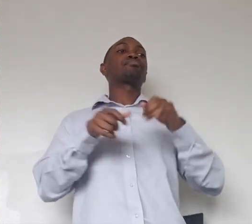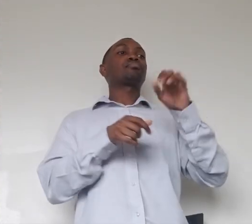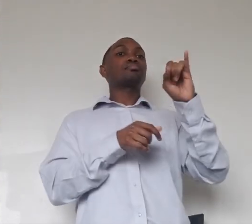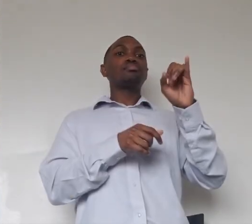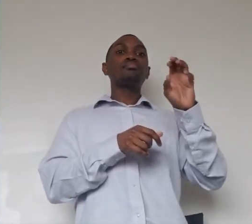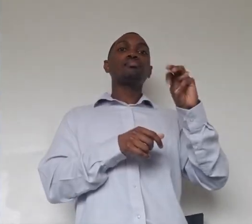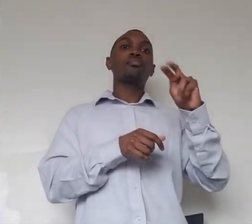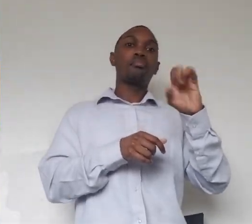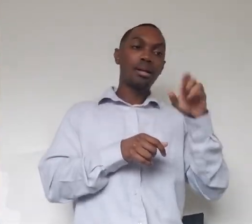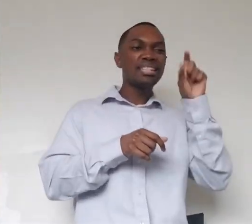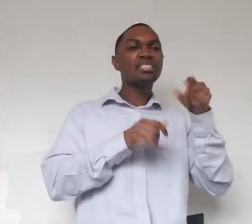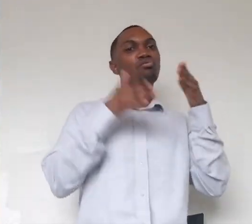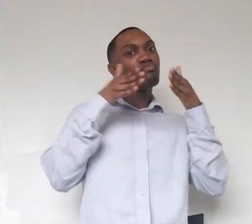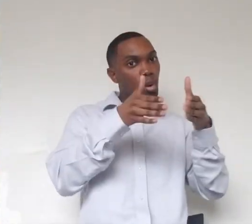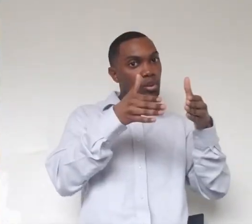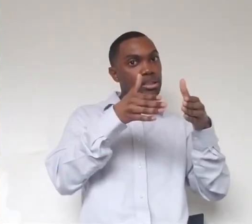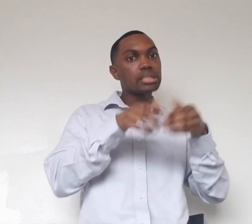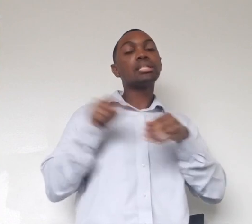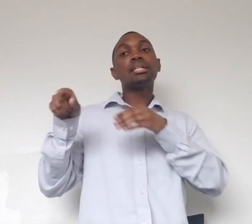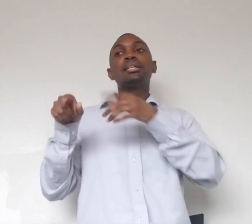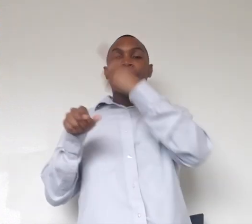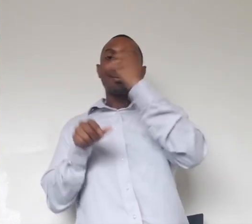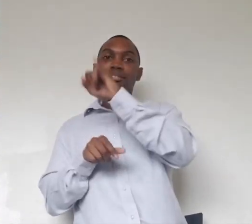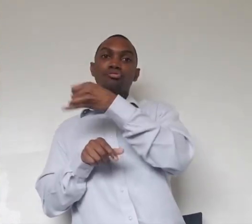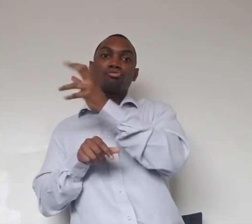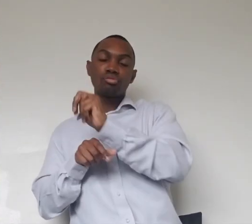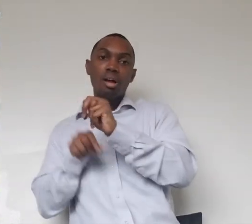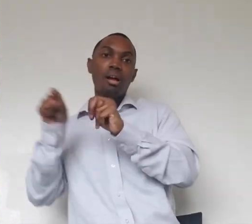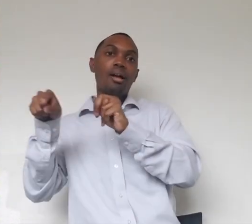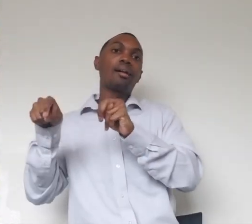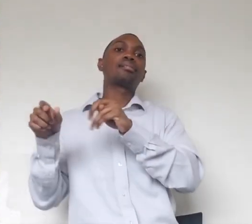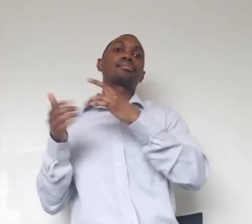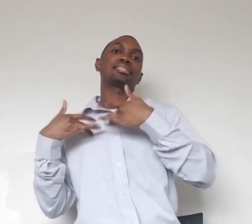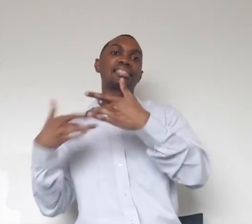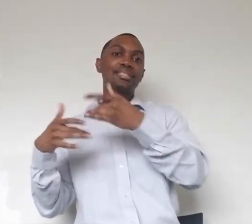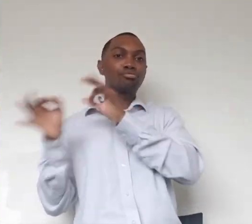John behind the scenes waiting his turn to come out, but he will be joining us towards the end of Imani's training session.